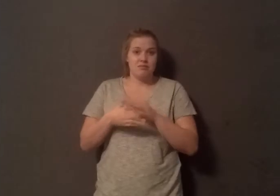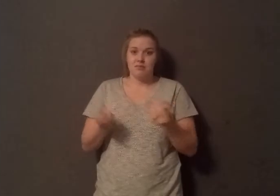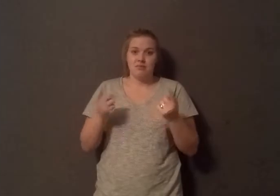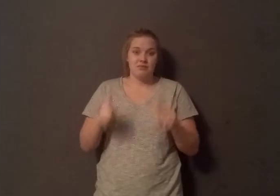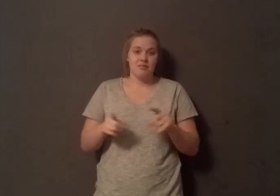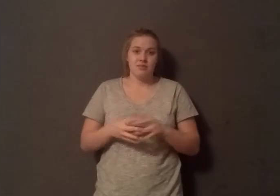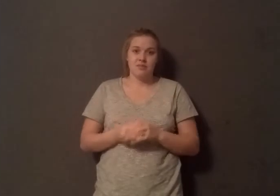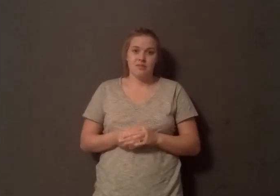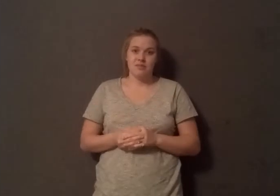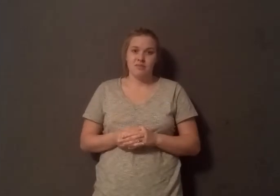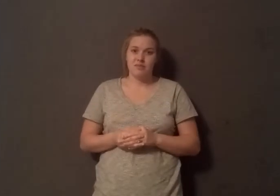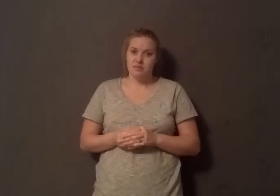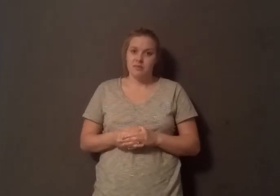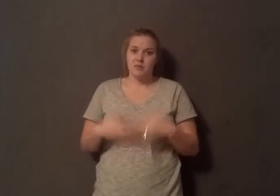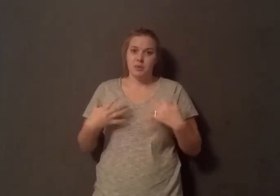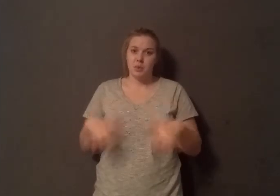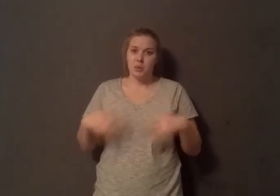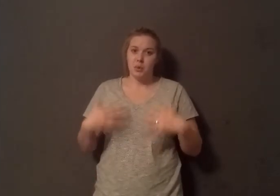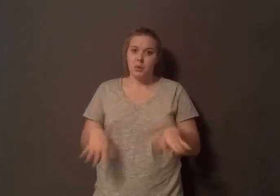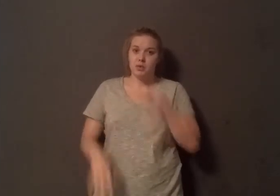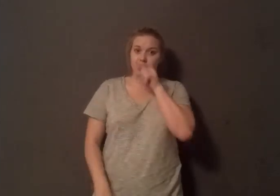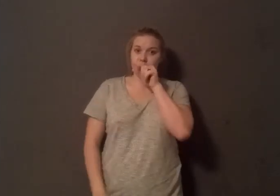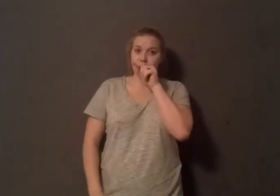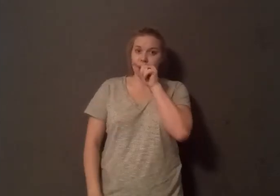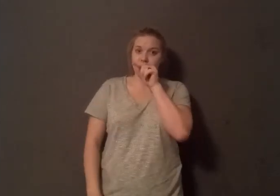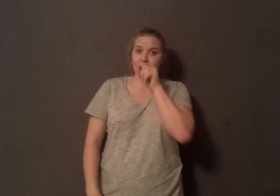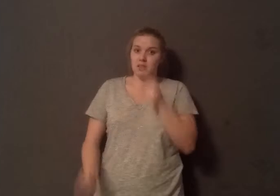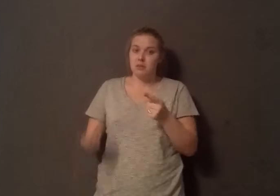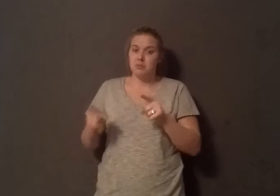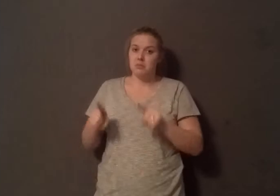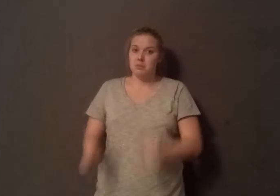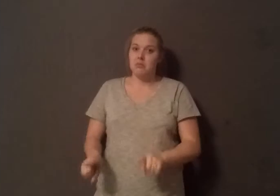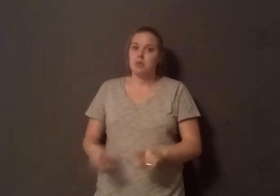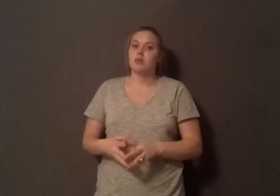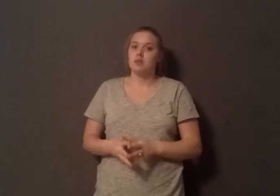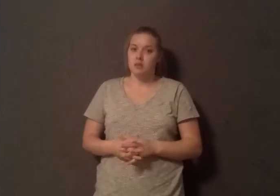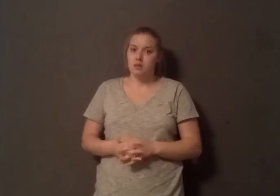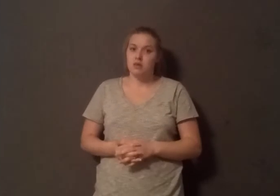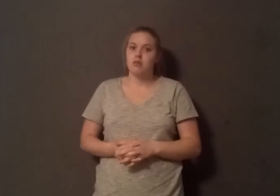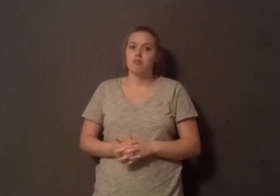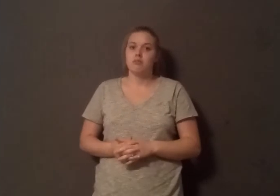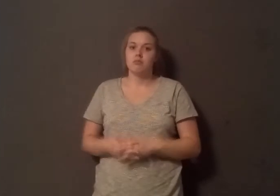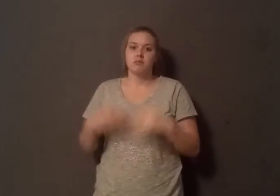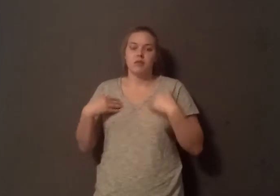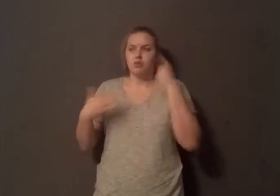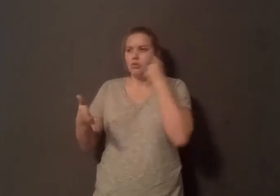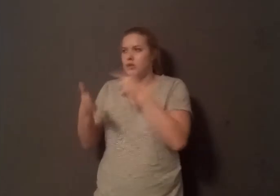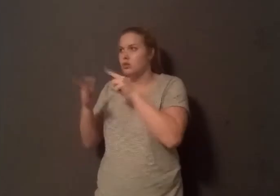far the biggest source is chicken. We sent researchers into fast food and family restaurants. Not only were there